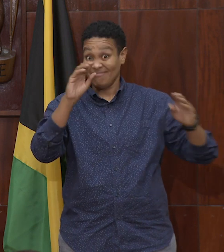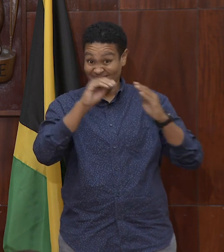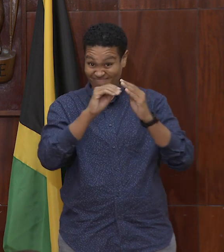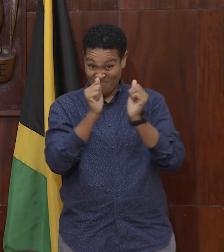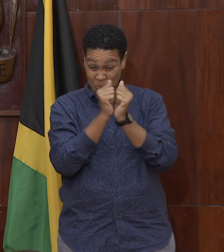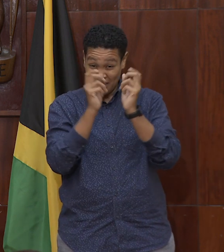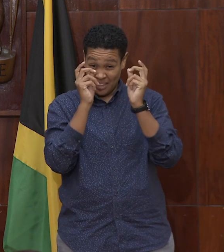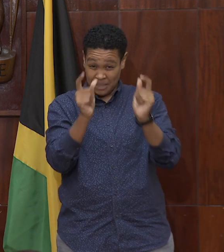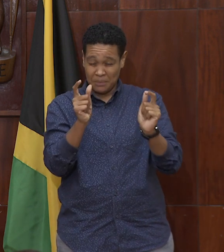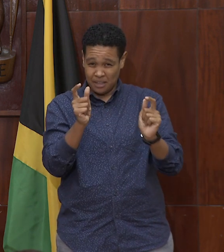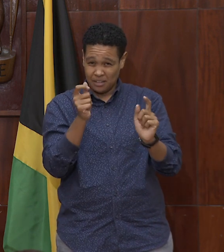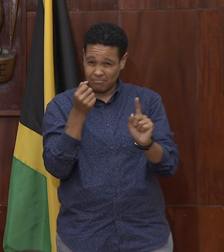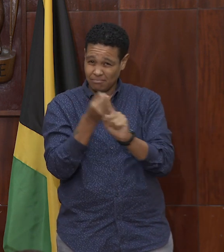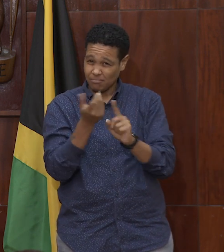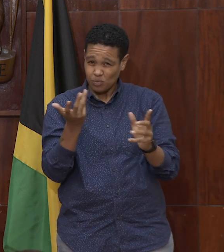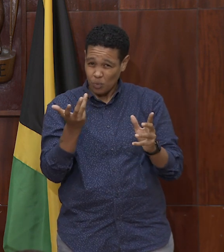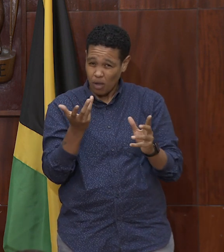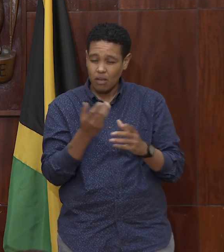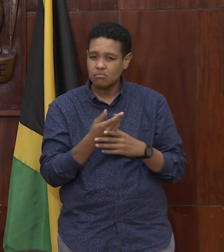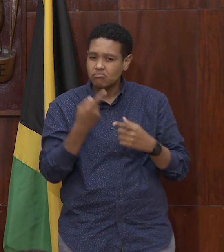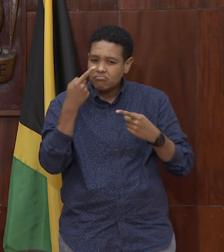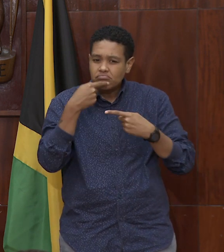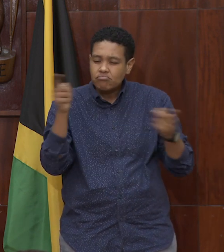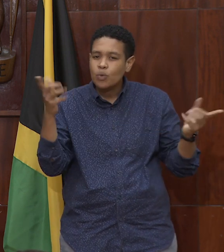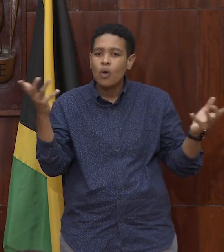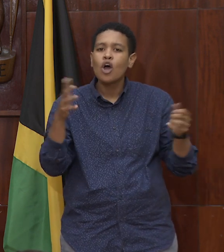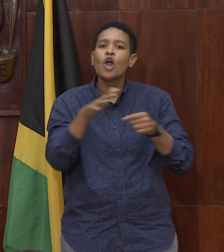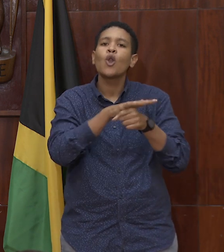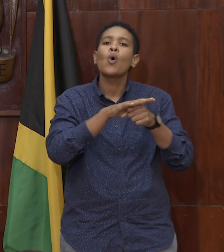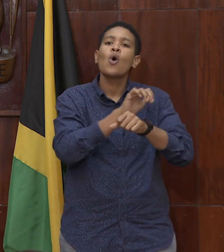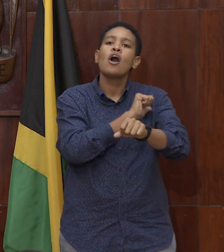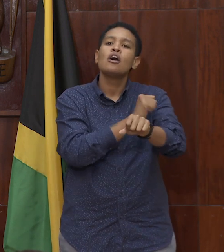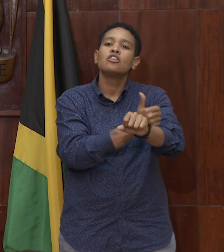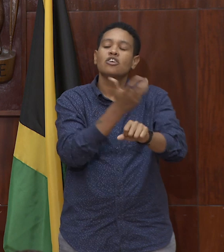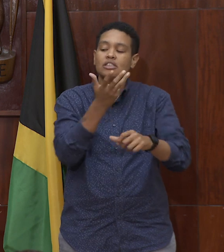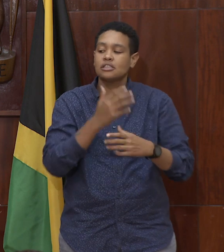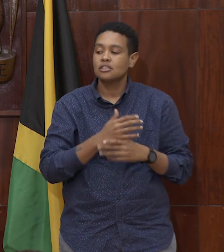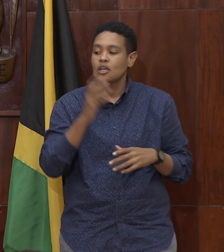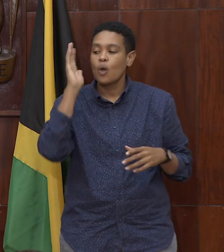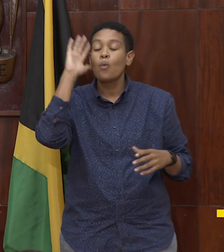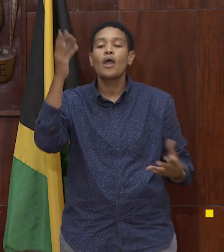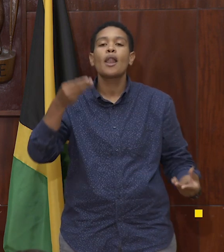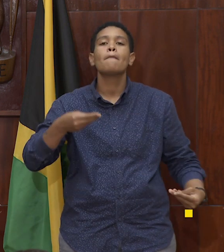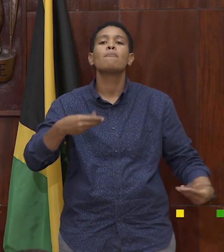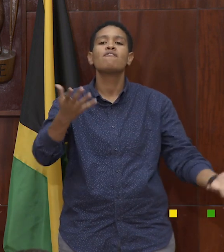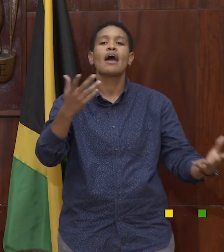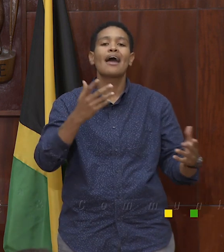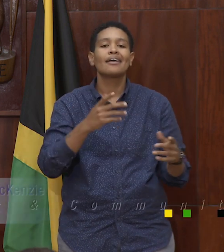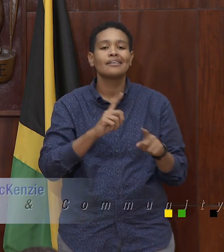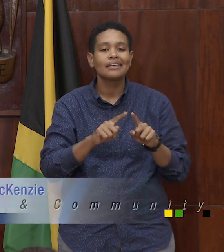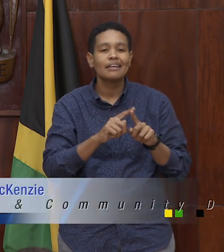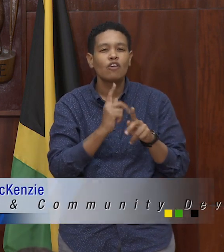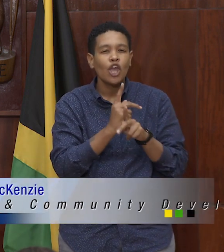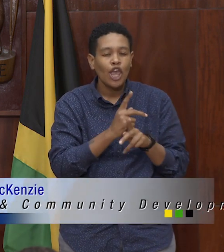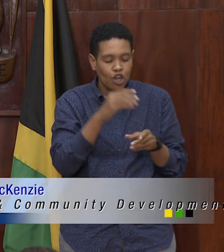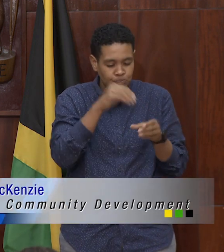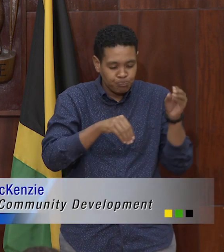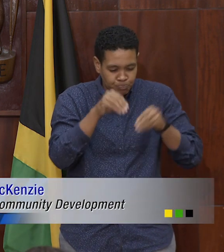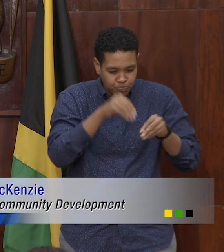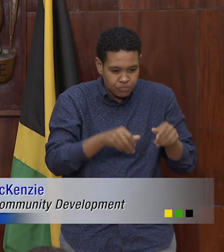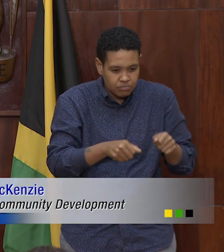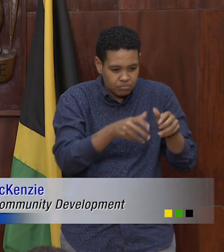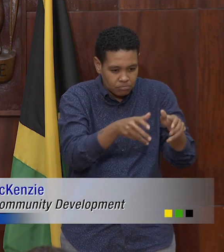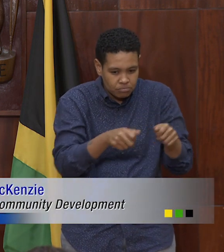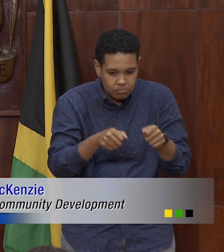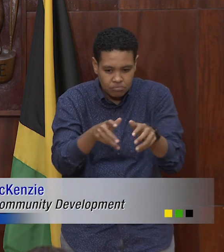the local authorities will be providing care packages on